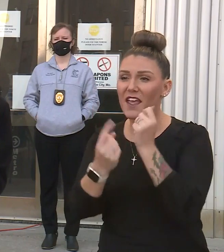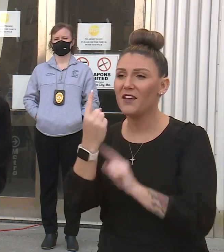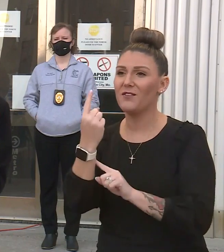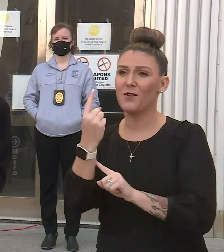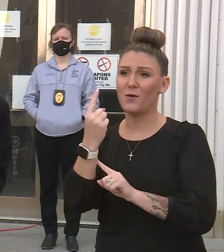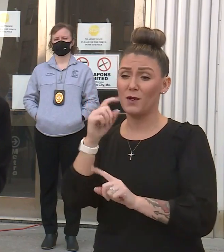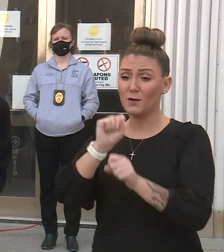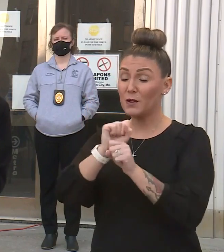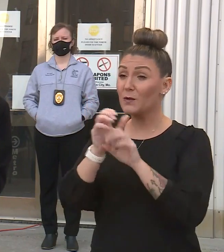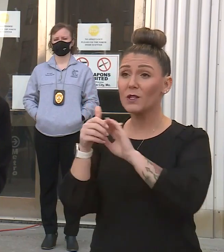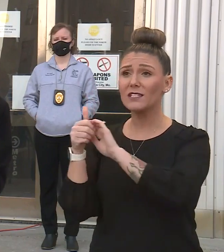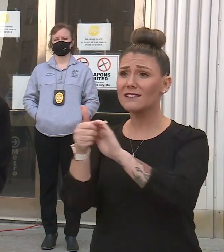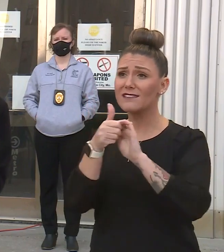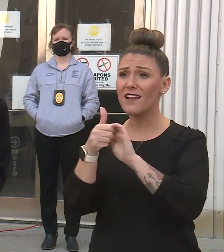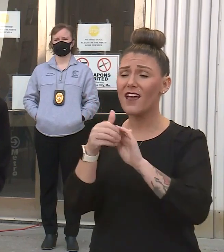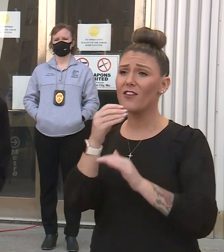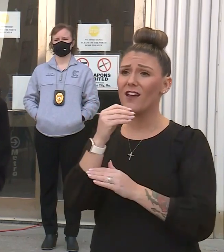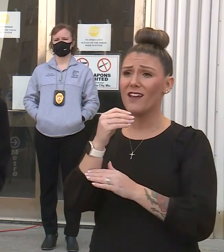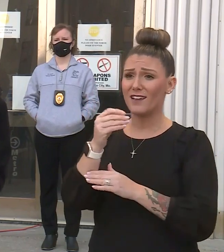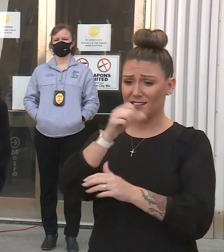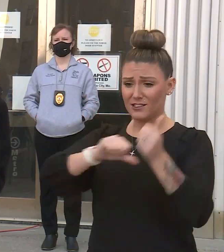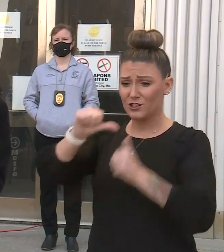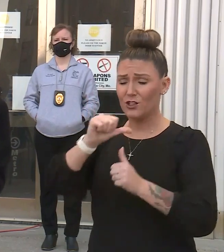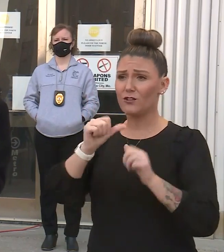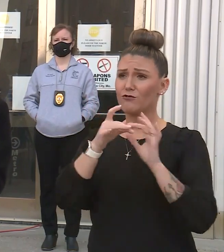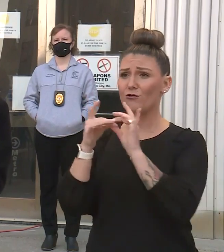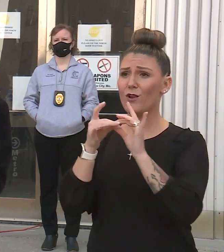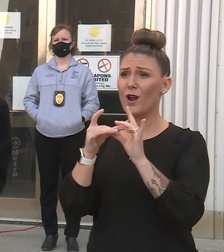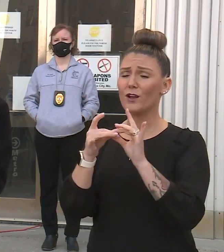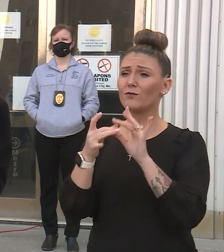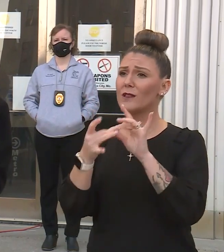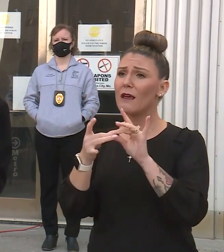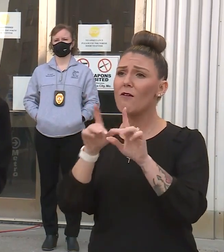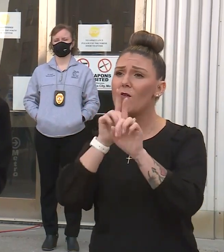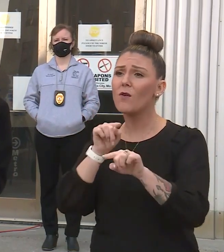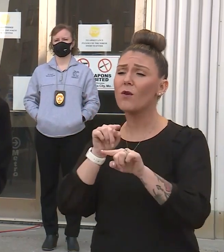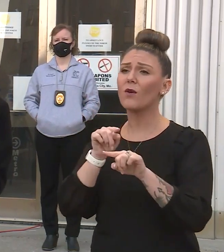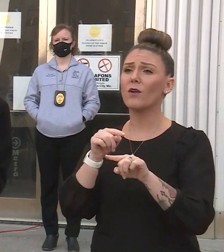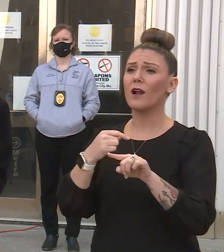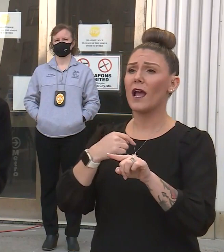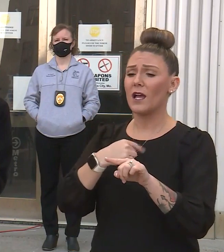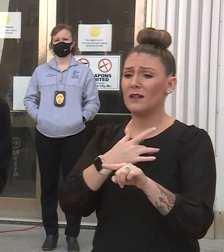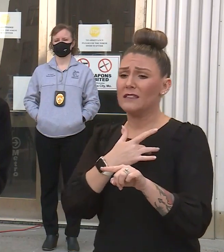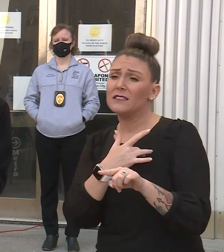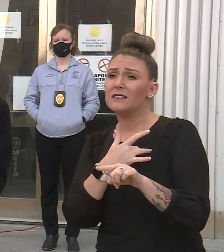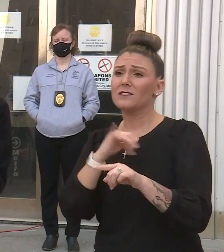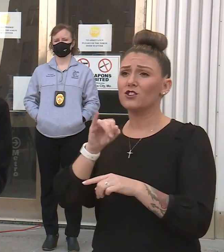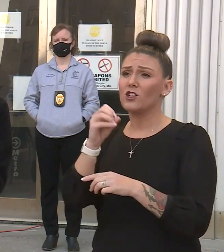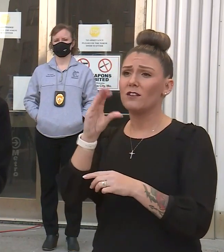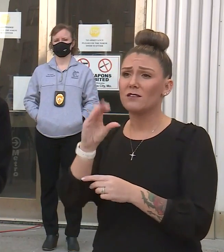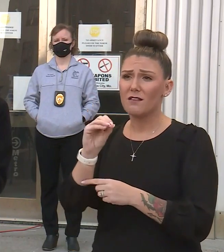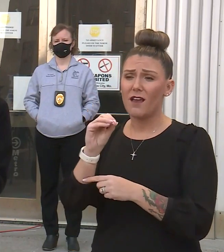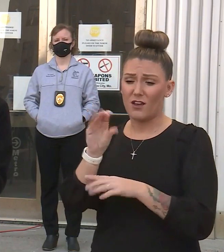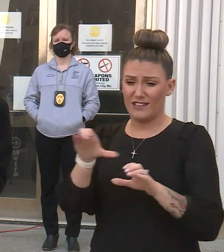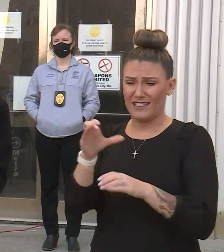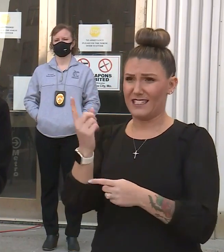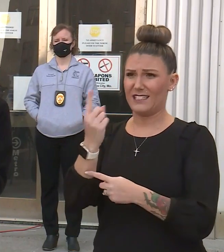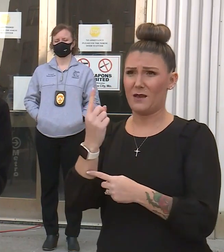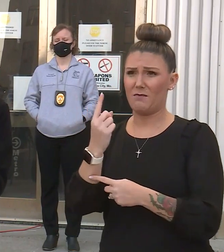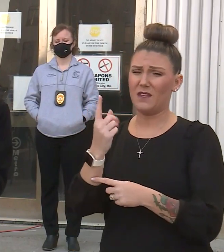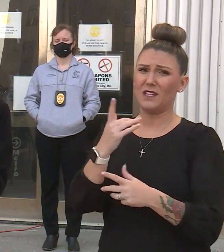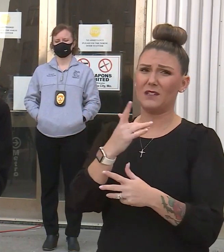work together and to be with one another in connection with our orders. I was heartened that Johnson County did something. I was